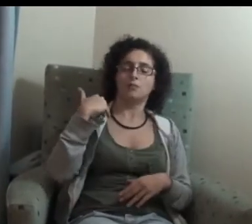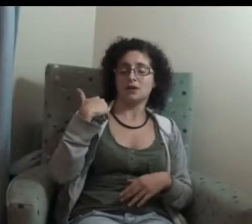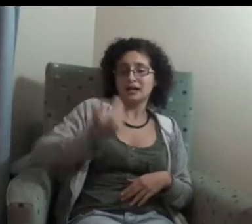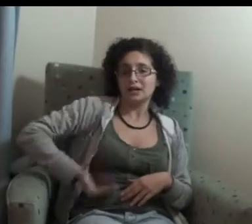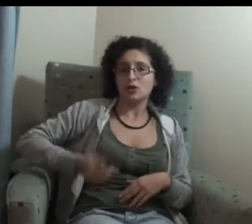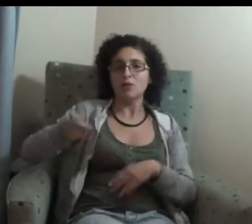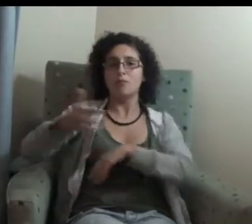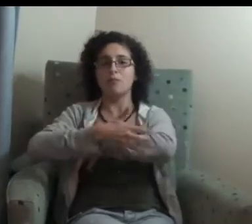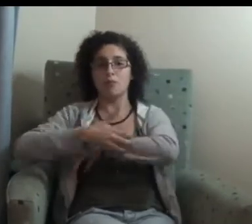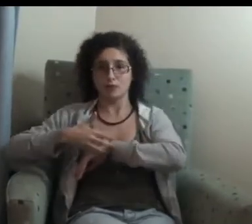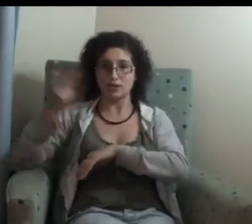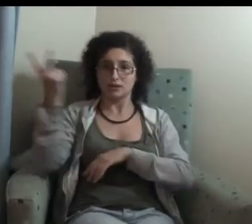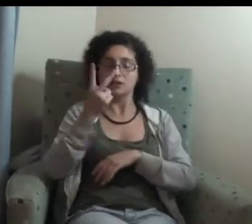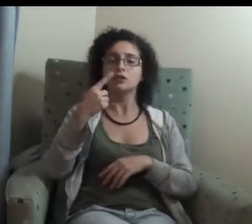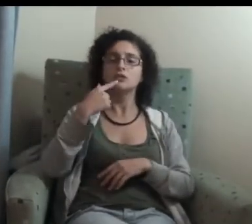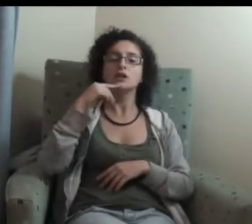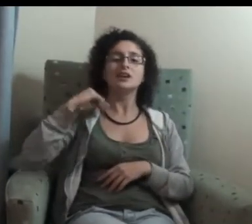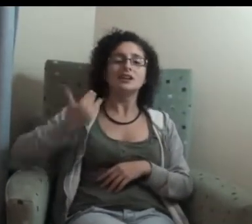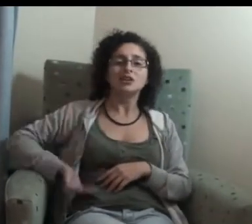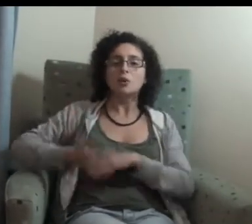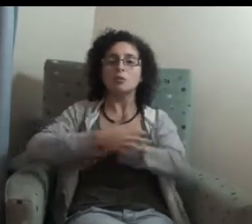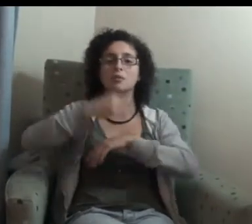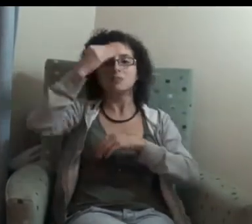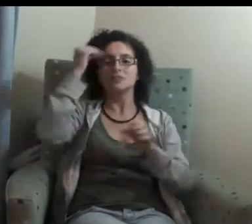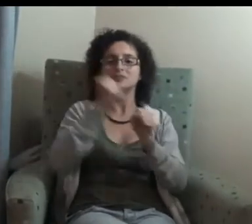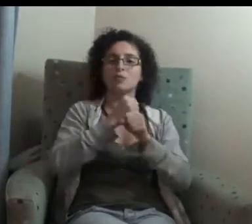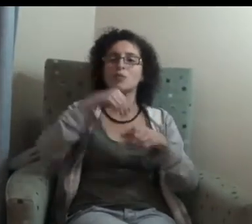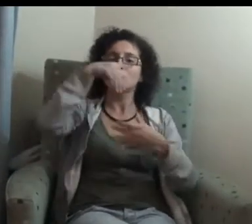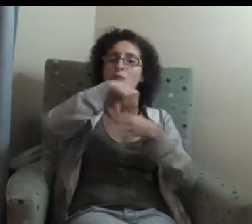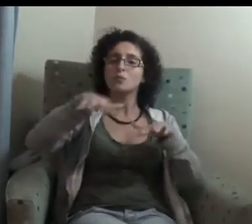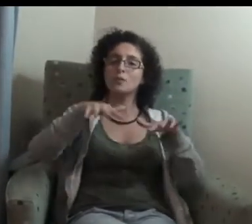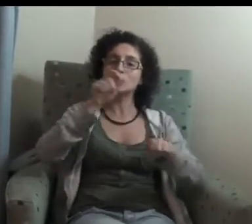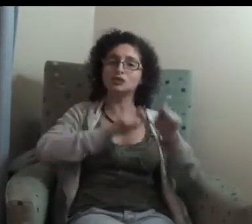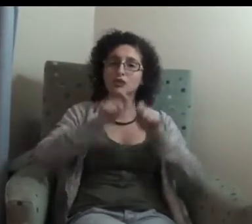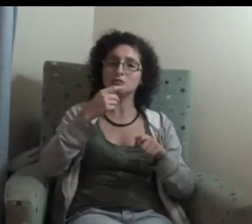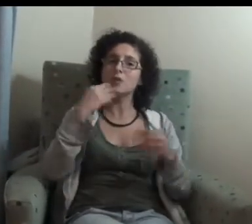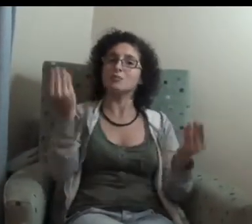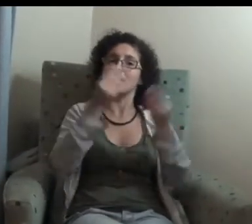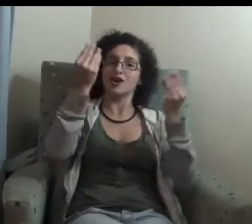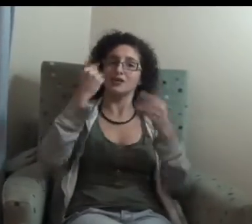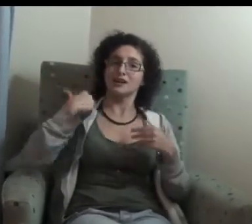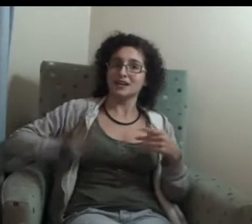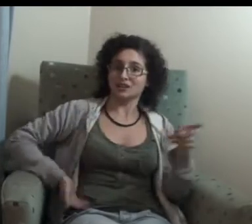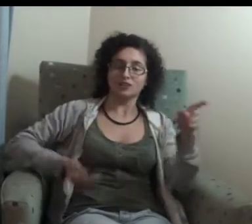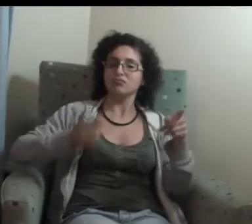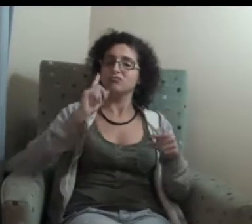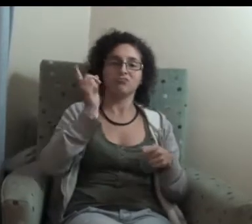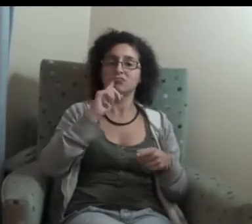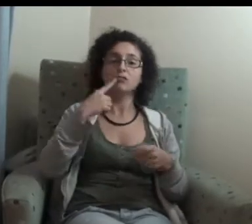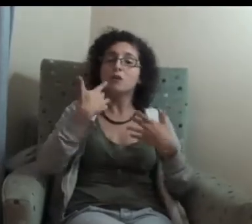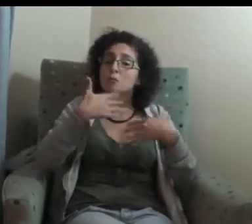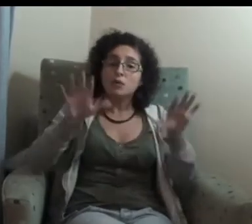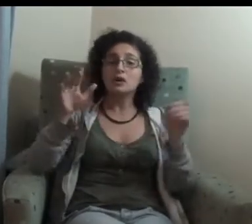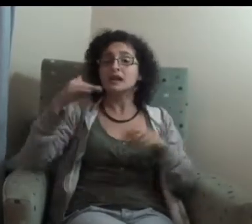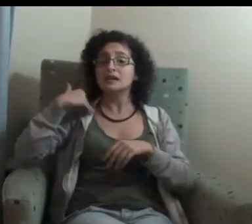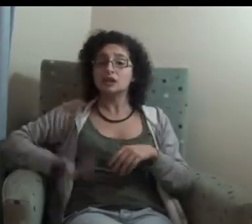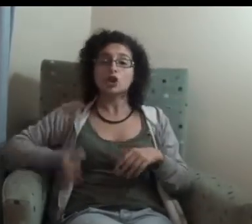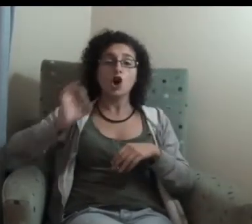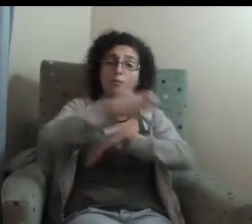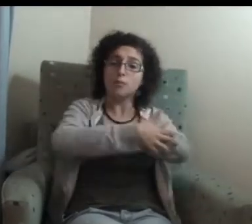8855. Option two, tourways knocking off Horse Bay. I've seen a few. A tiered round in Harbour is option three. Or